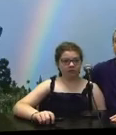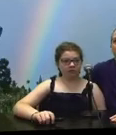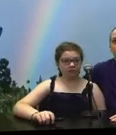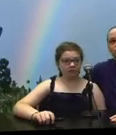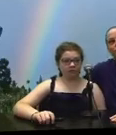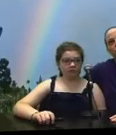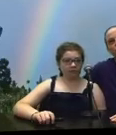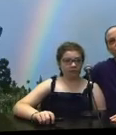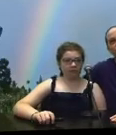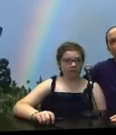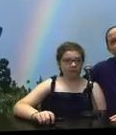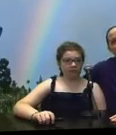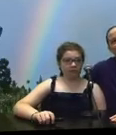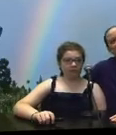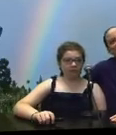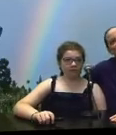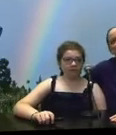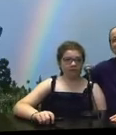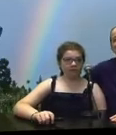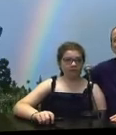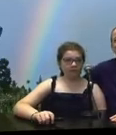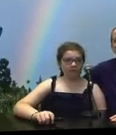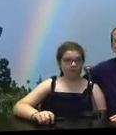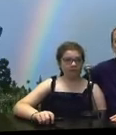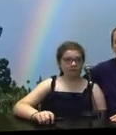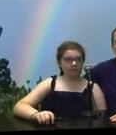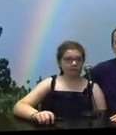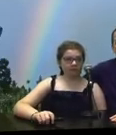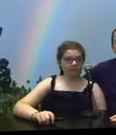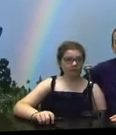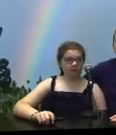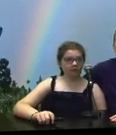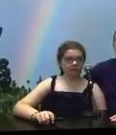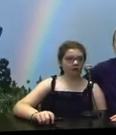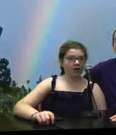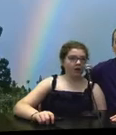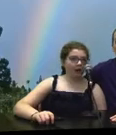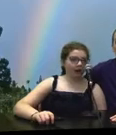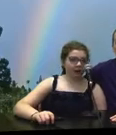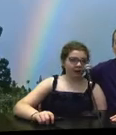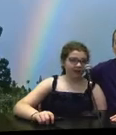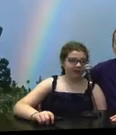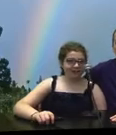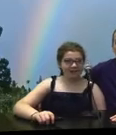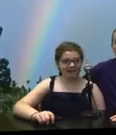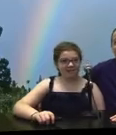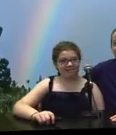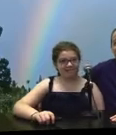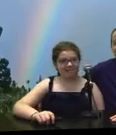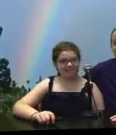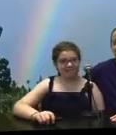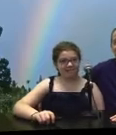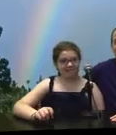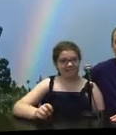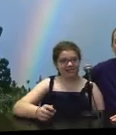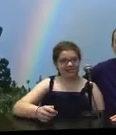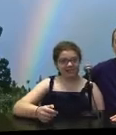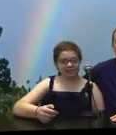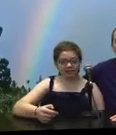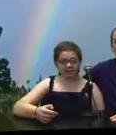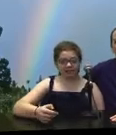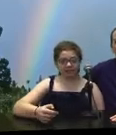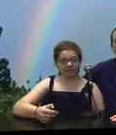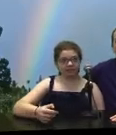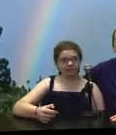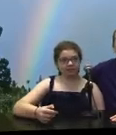good morning Genesee Valley today is Wednesday June 15th I'm mrs. Marciano I'm Ainsley and this is the Jag News broadcast